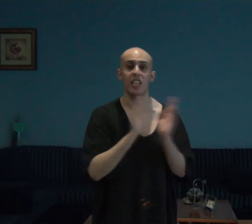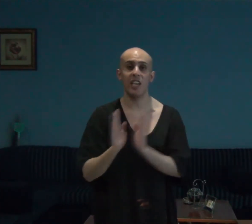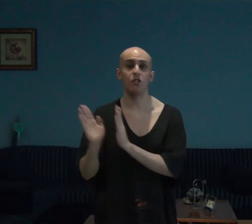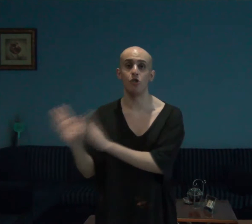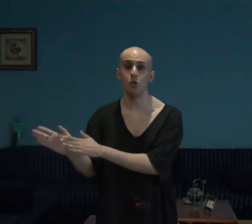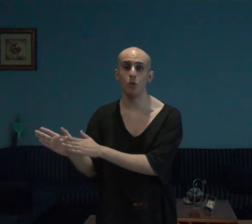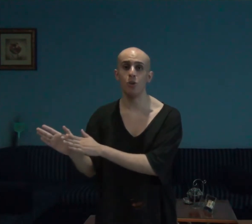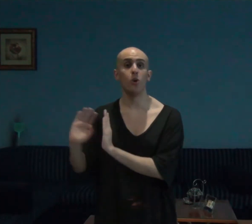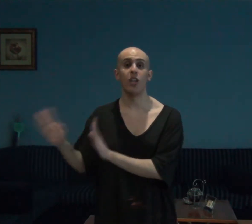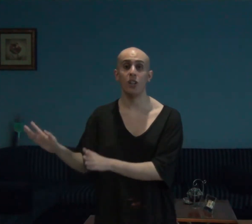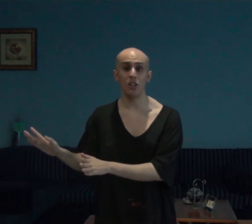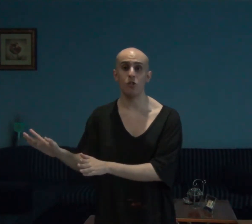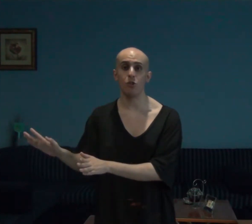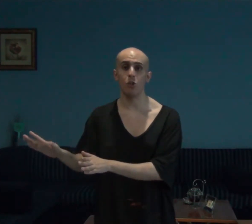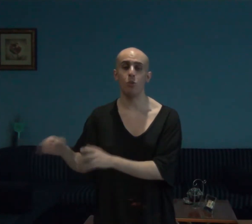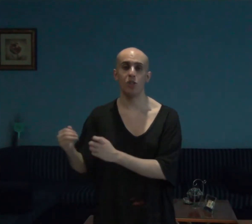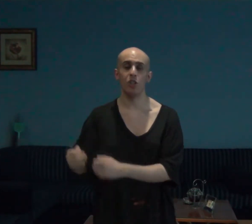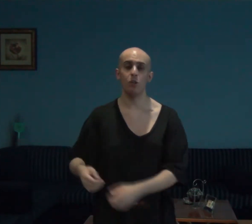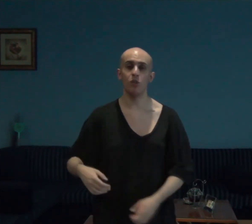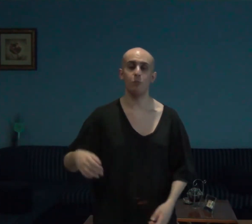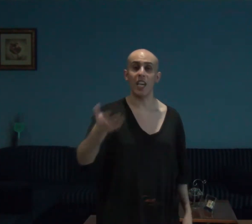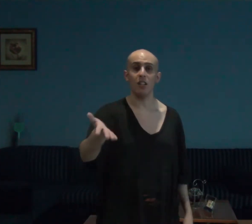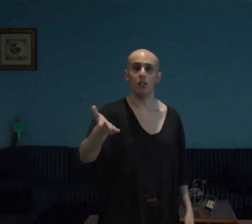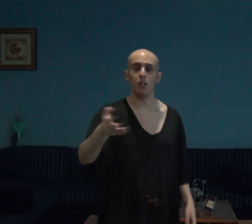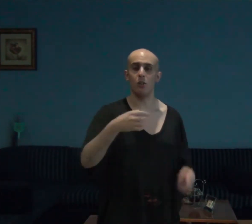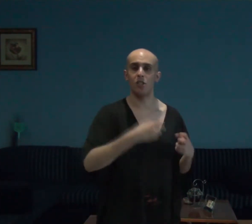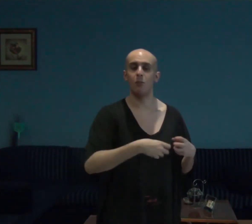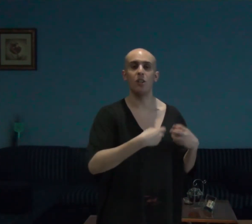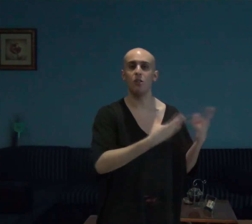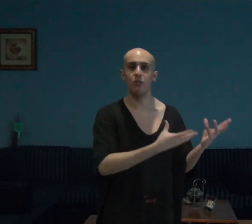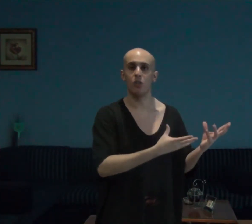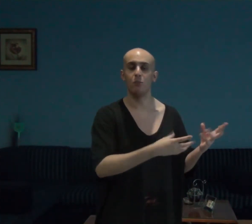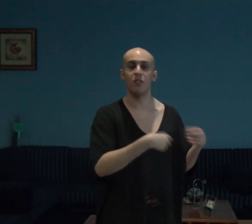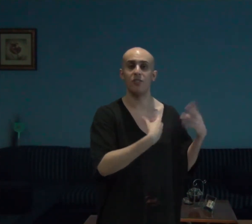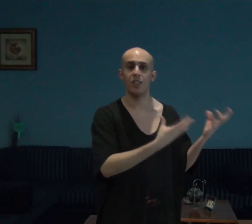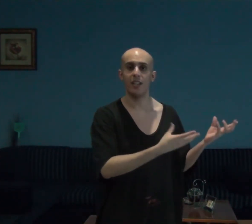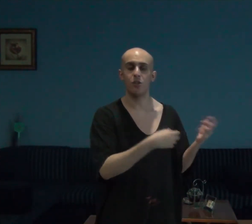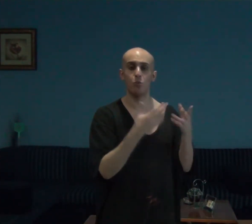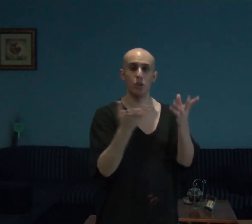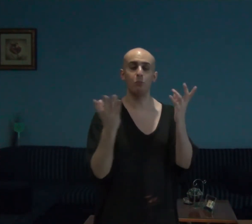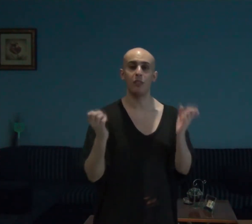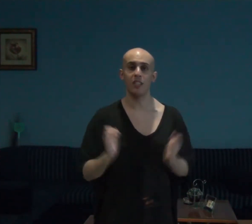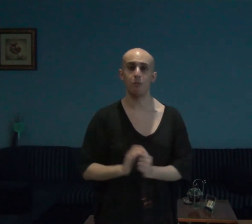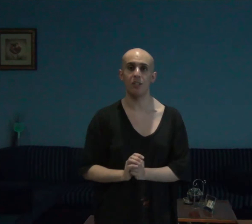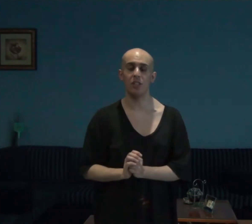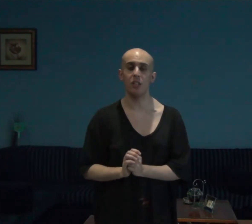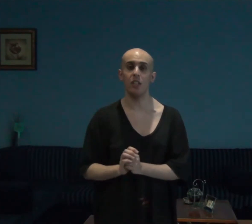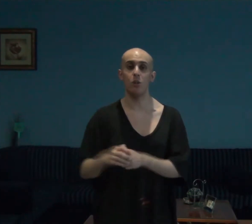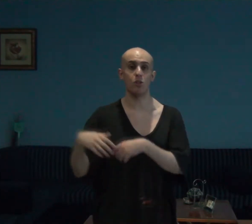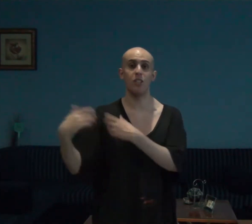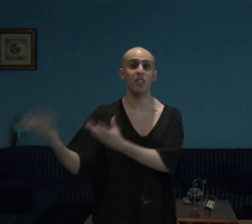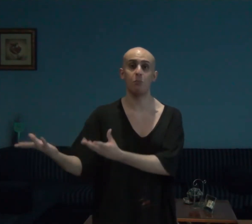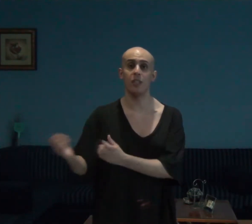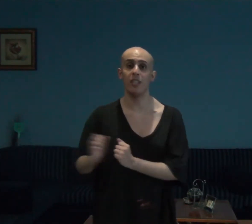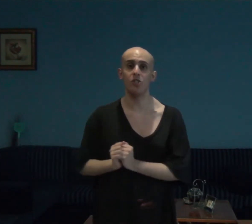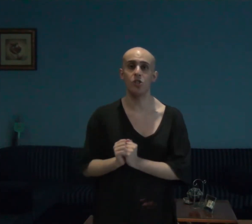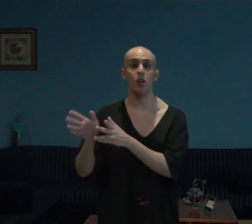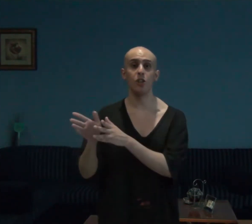can't do or cannot do which includes anal or some other forms of sex role plays basically or sex plays her